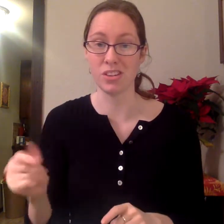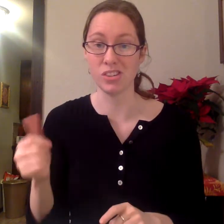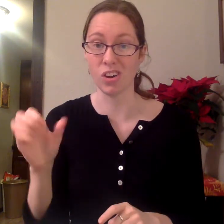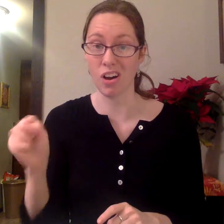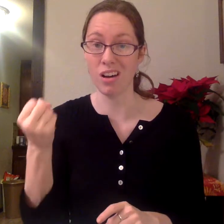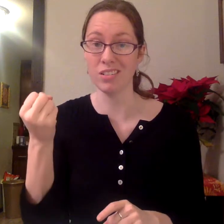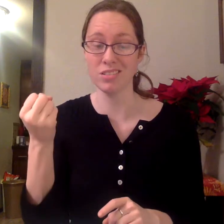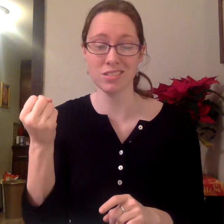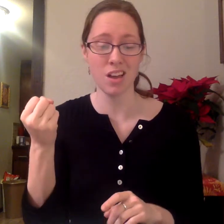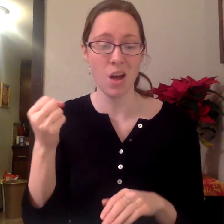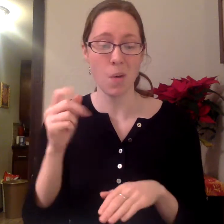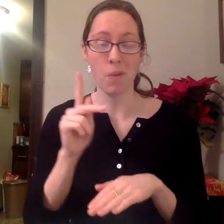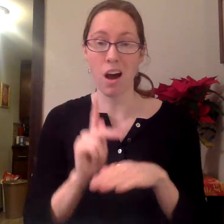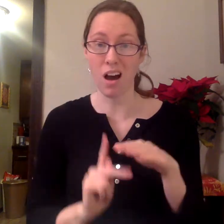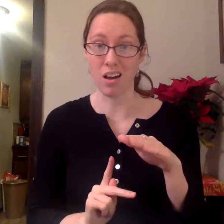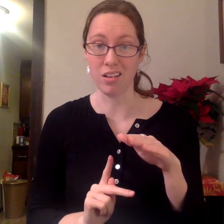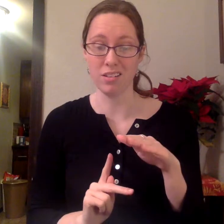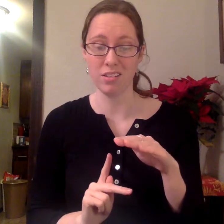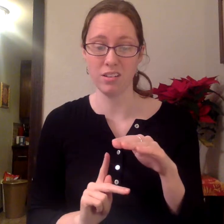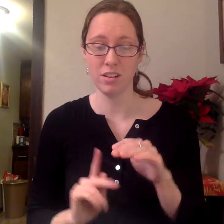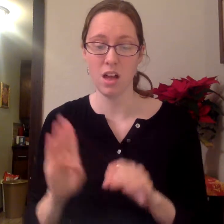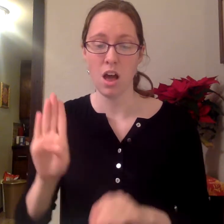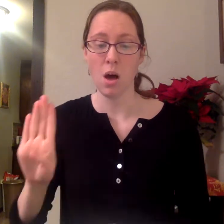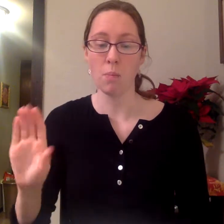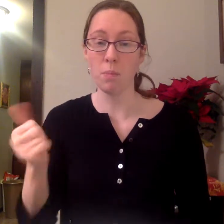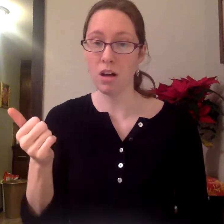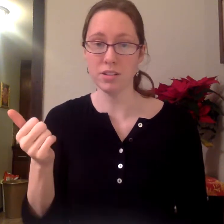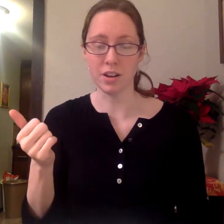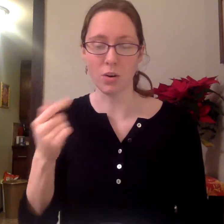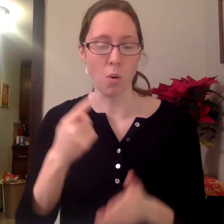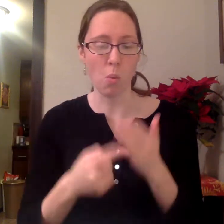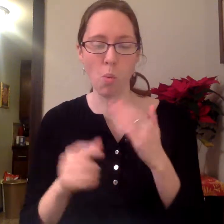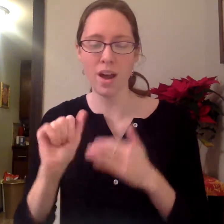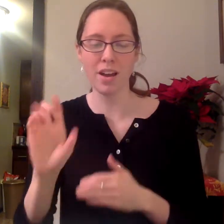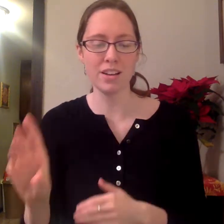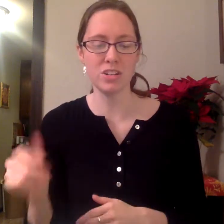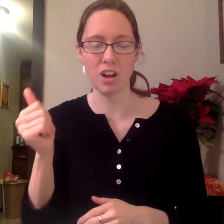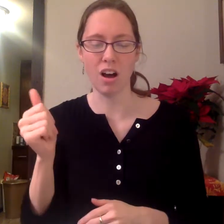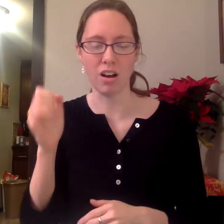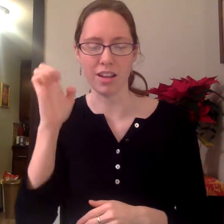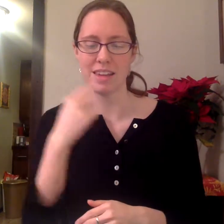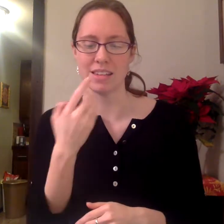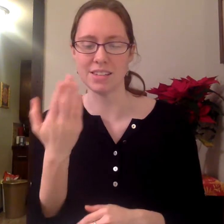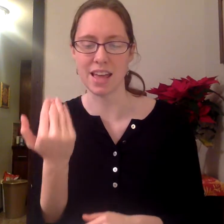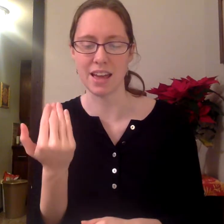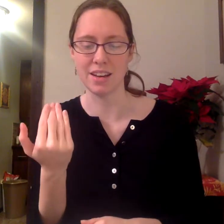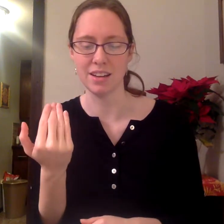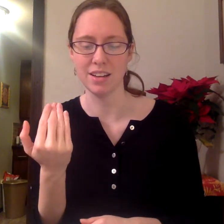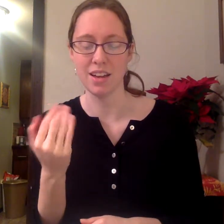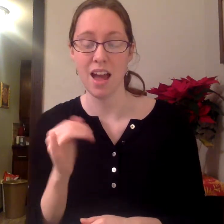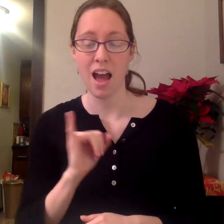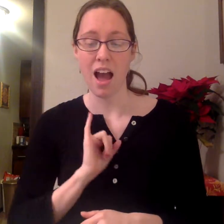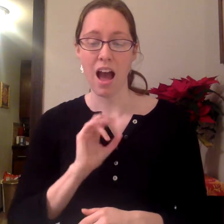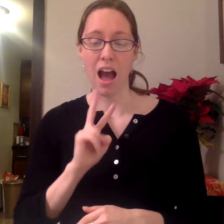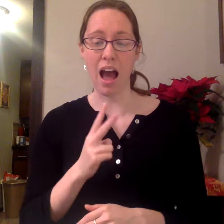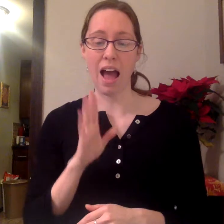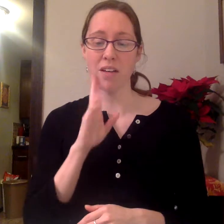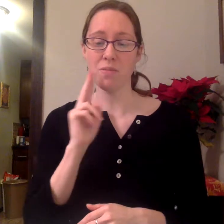dog's paw. Balto, what a dog, he said. I've